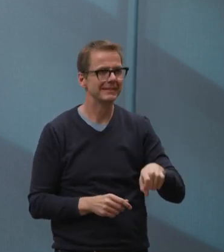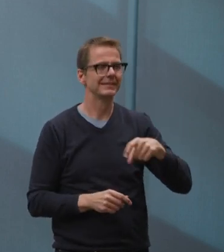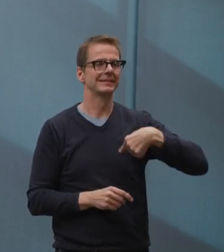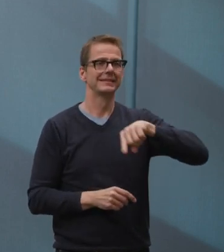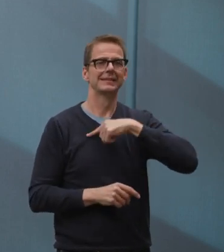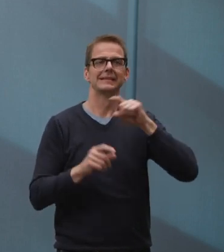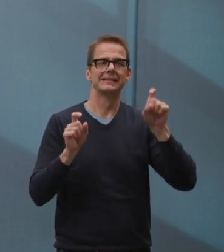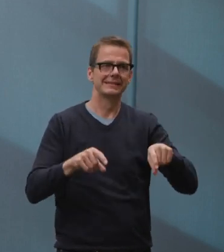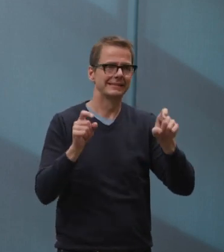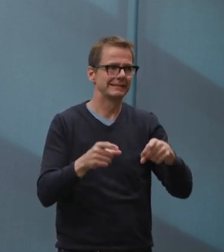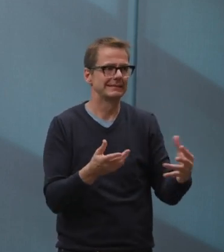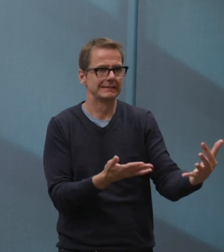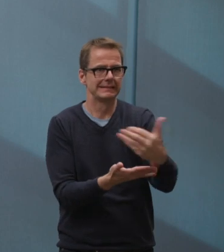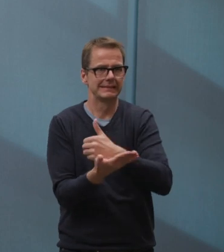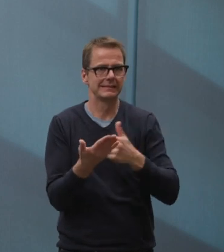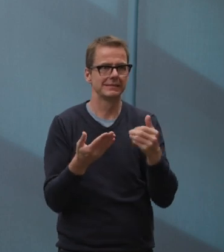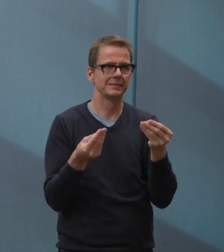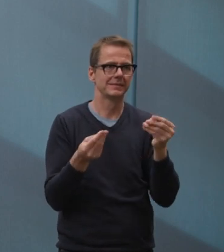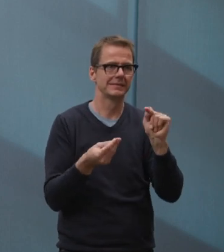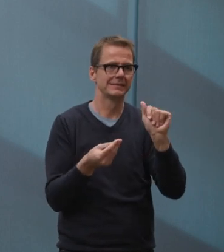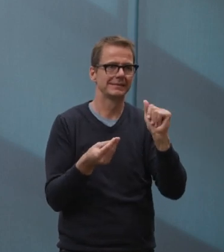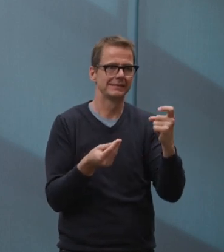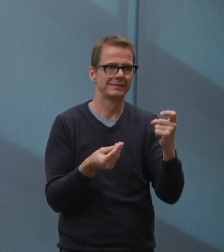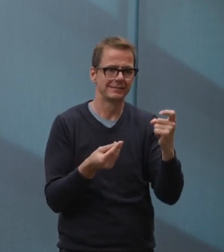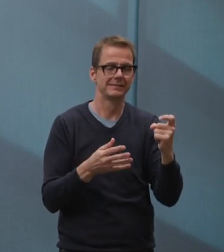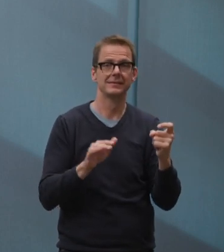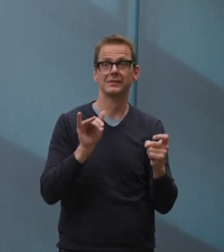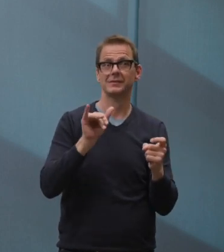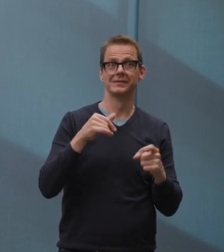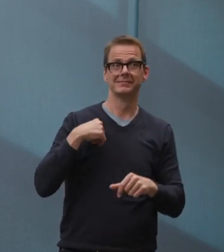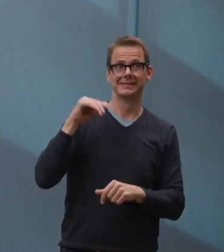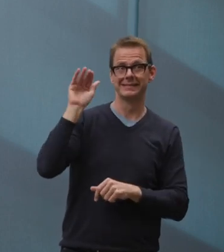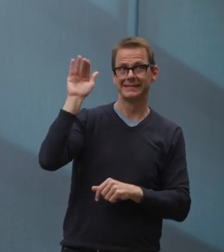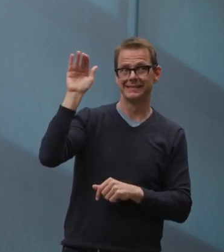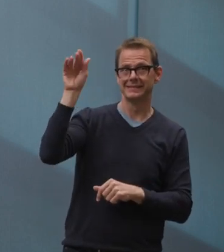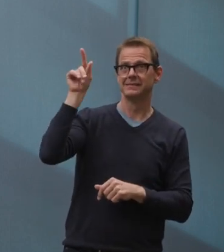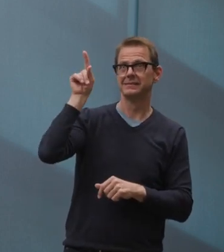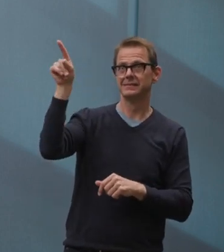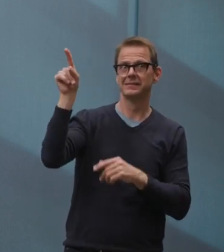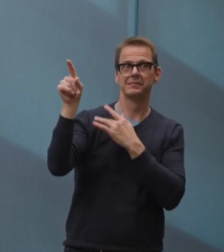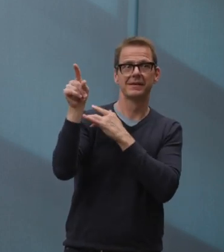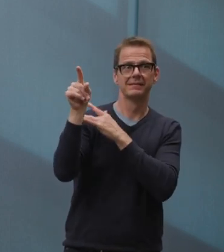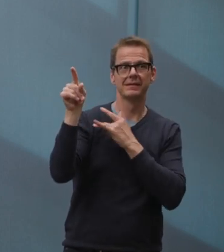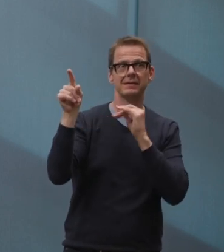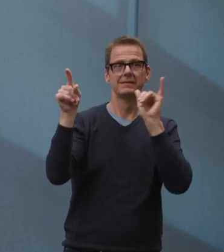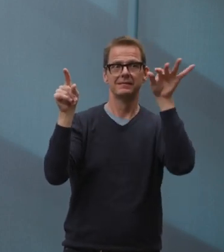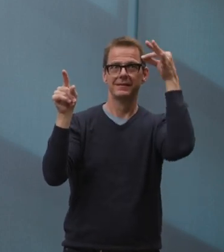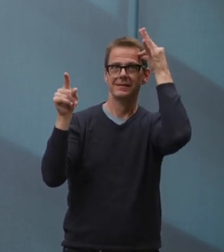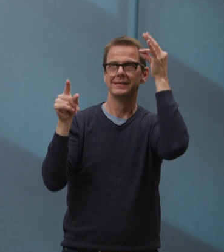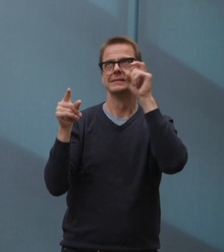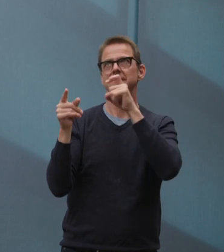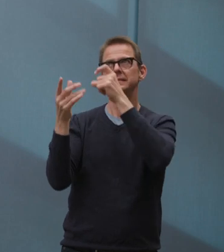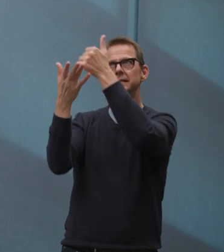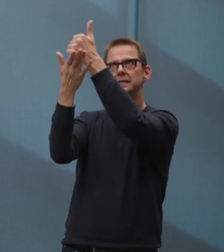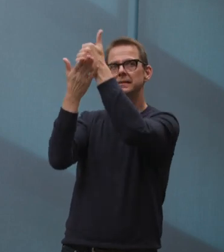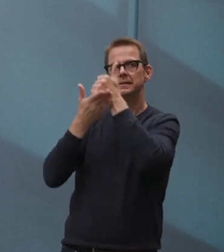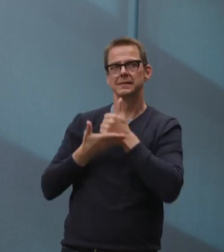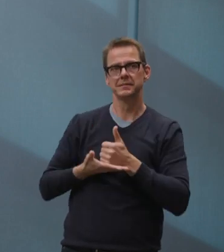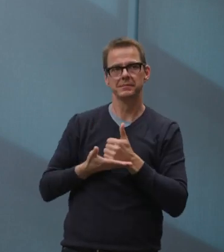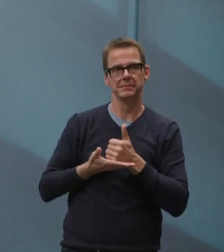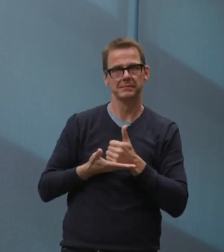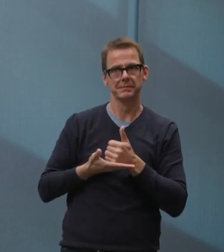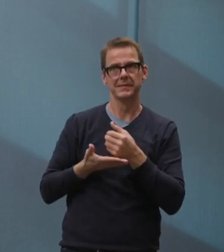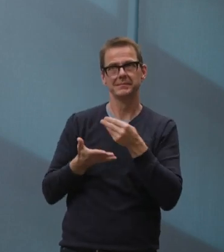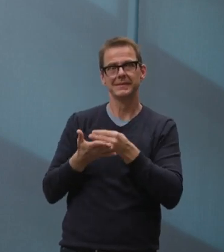Financial support that allows for a delay in property tax collection or even a one-time targeted or general reduction will put much